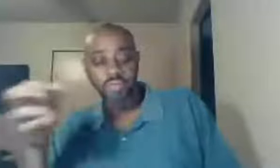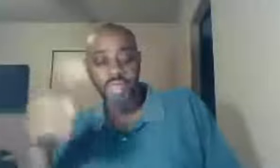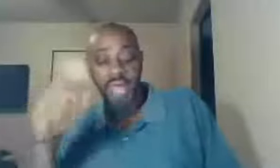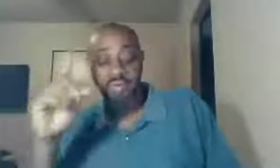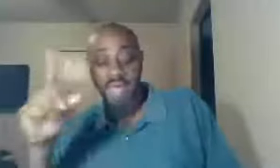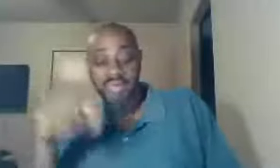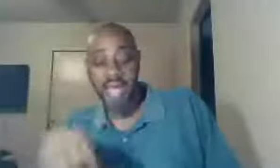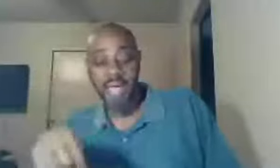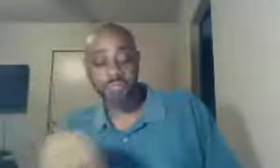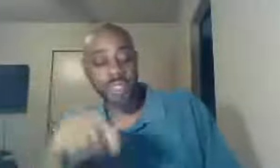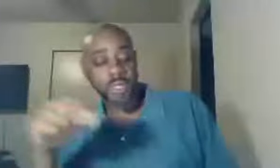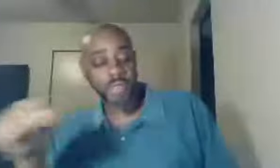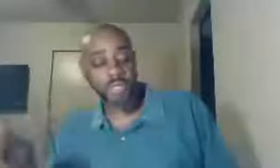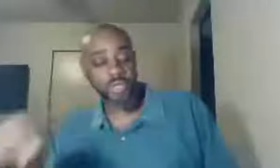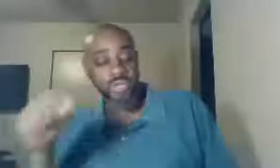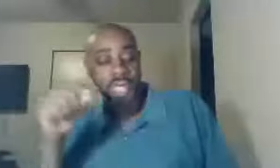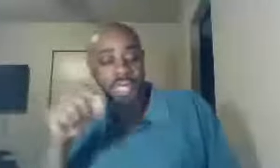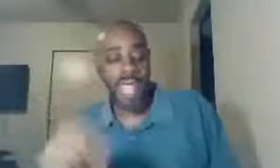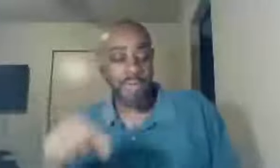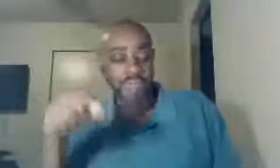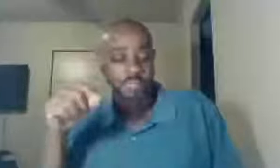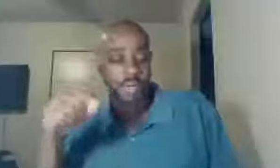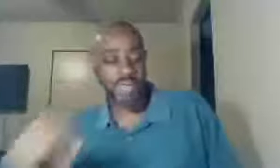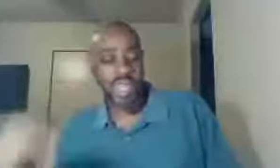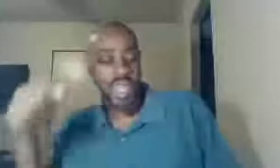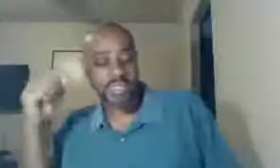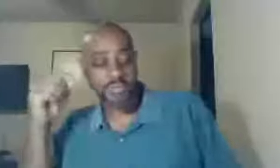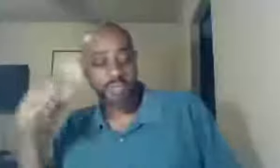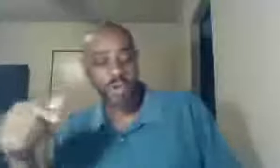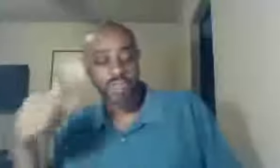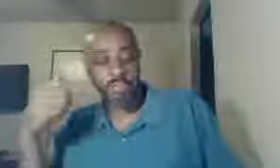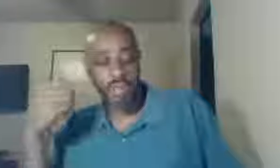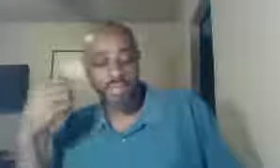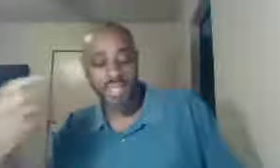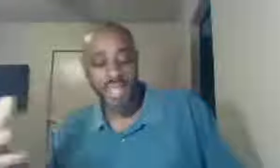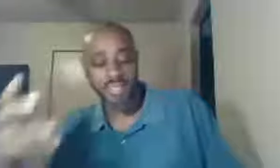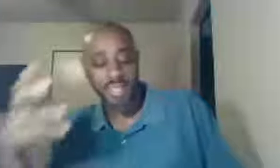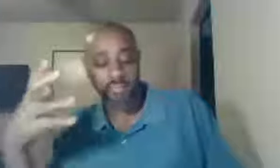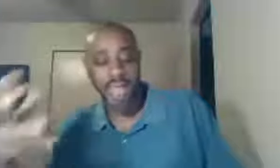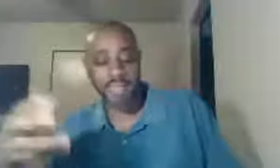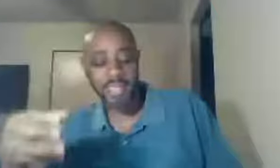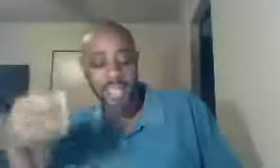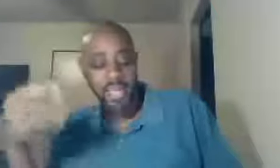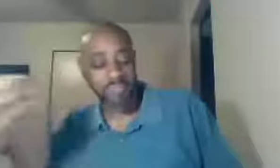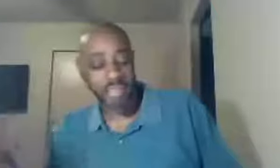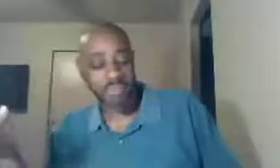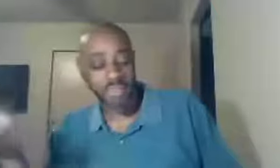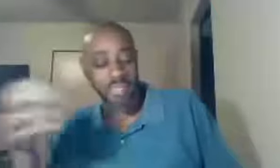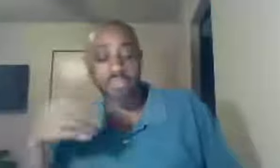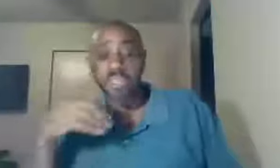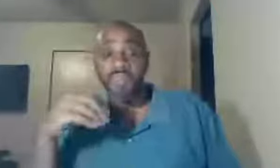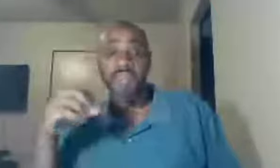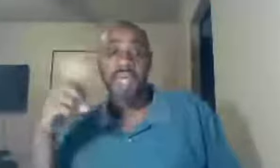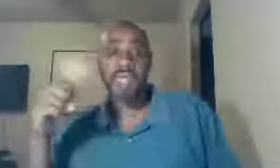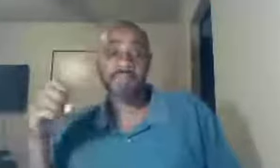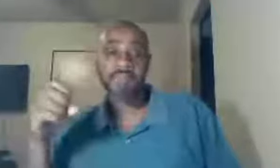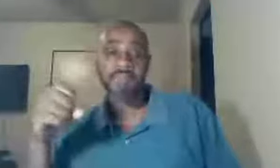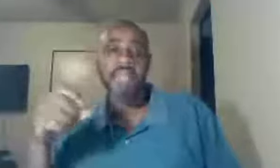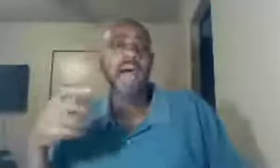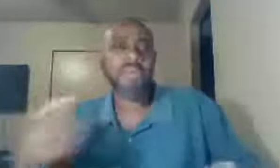have at times, been used like hammers upon the heads, and burdens upon the necks, and backs, of many believers of their day, how would